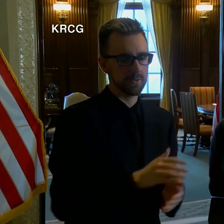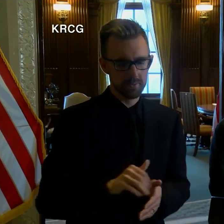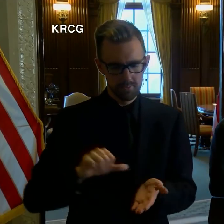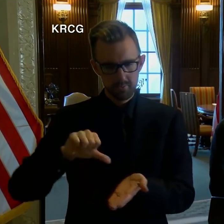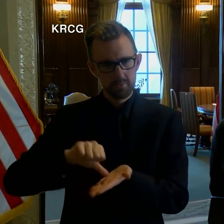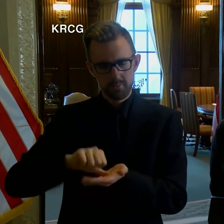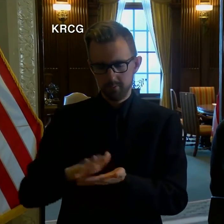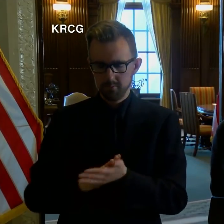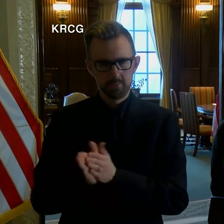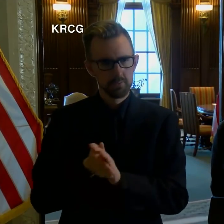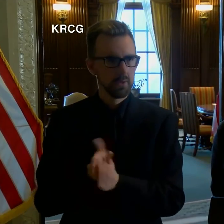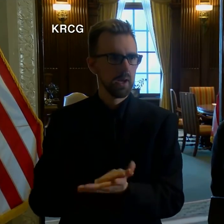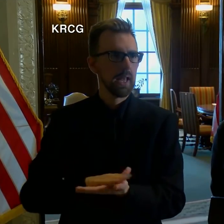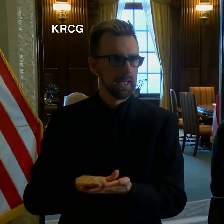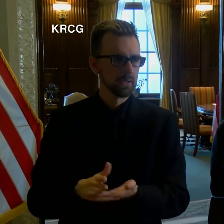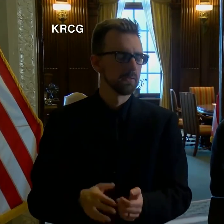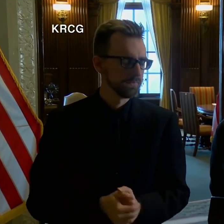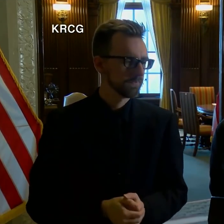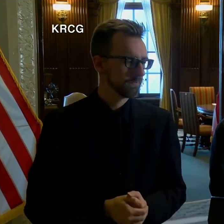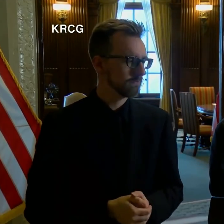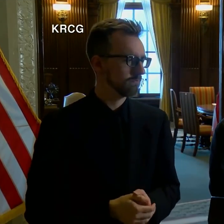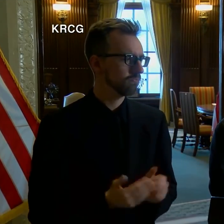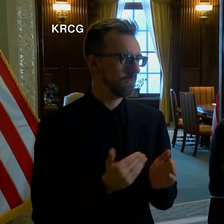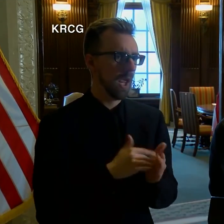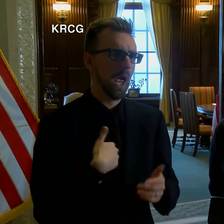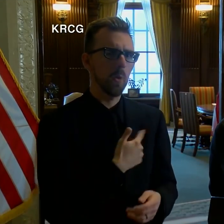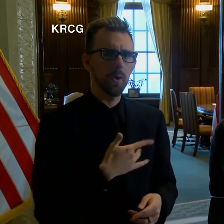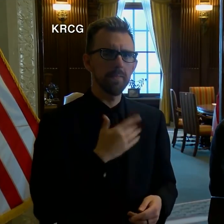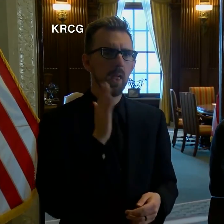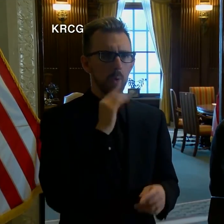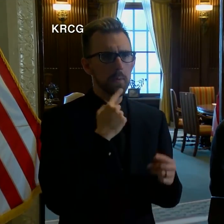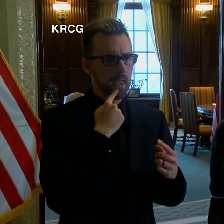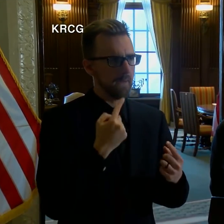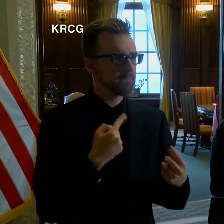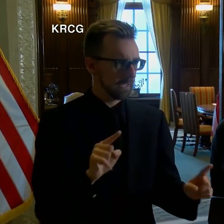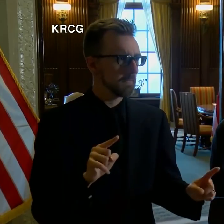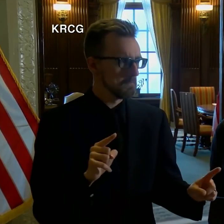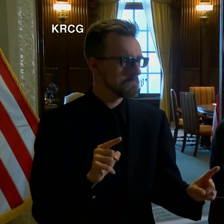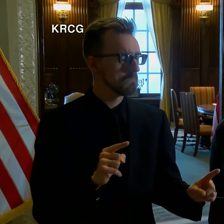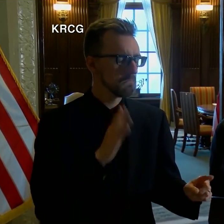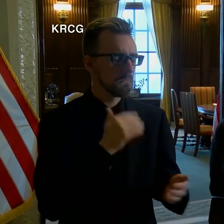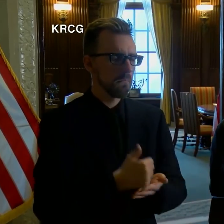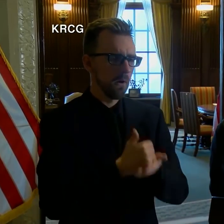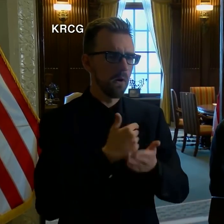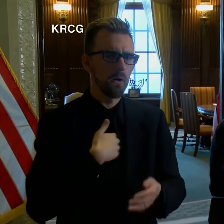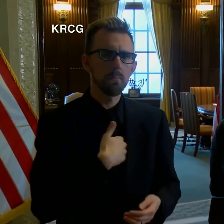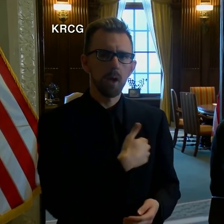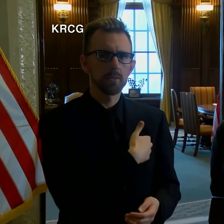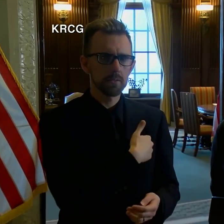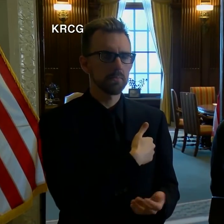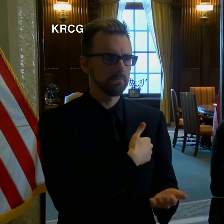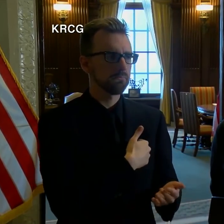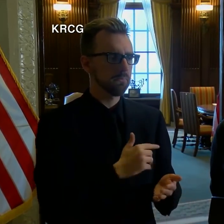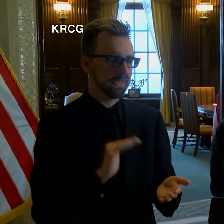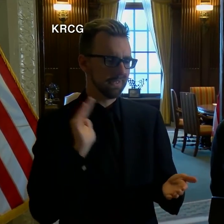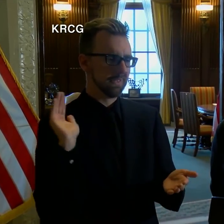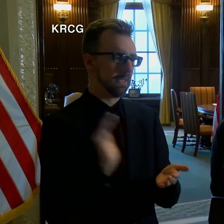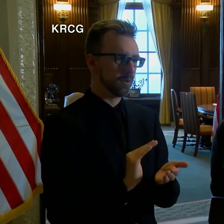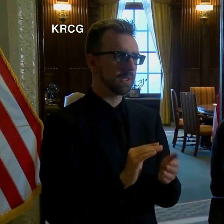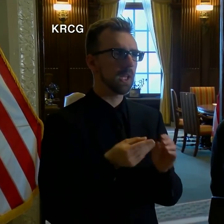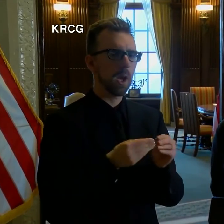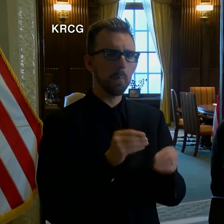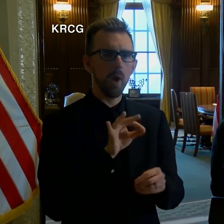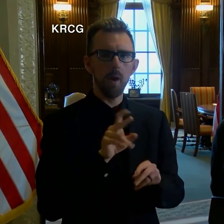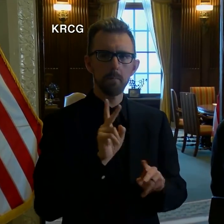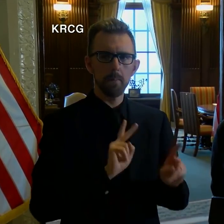But we think that this is going to be very effective in helping us decrease the